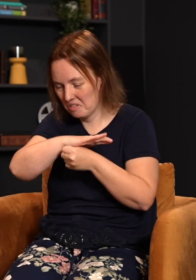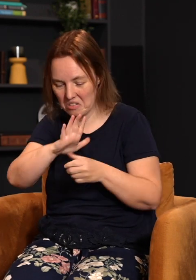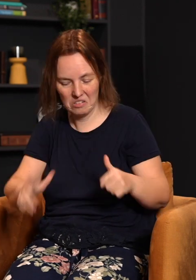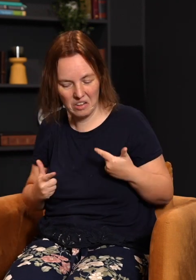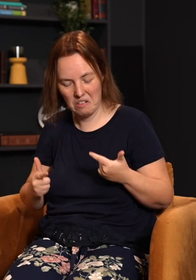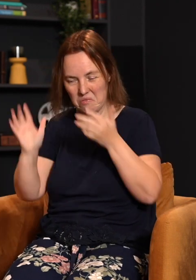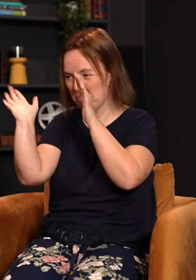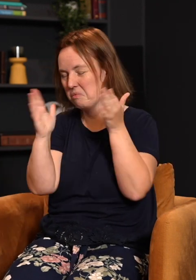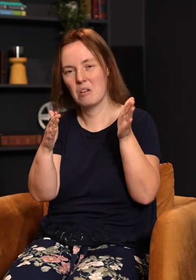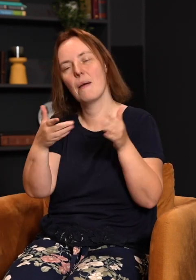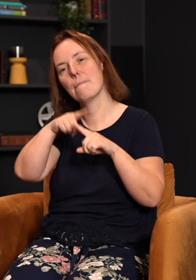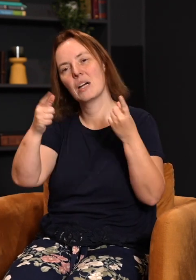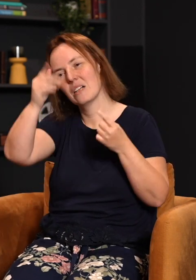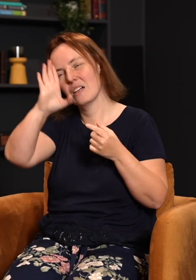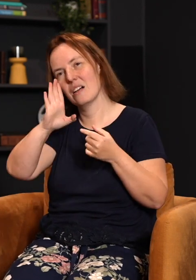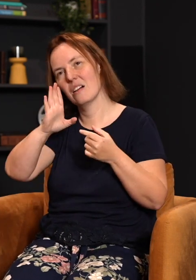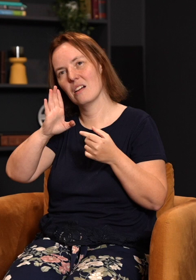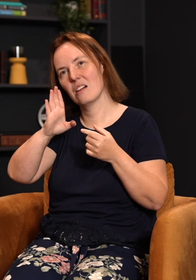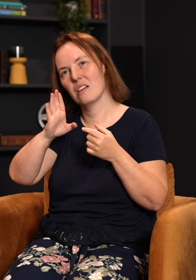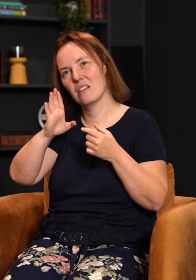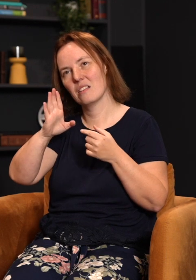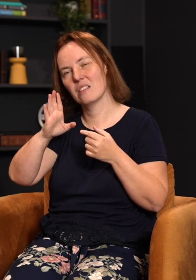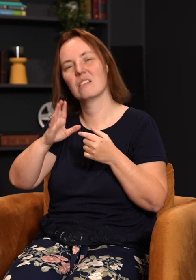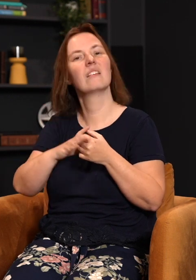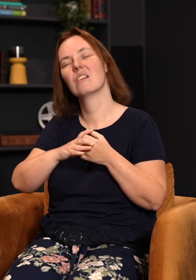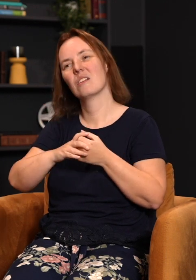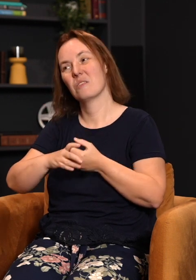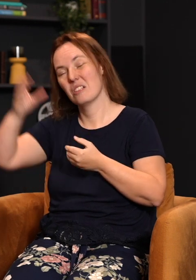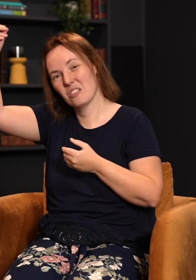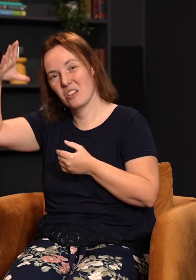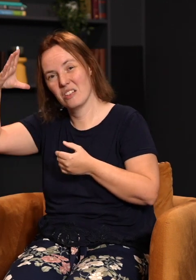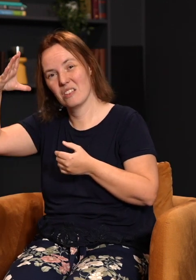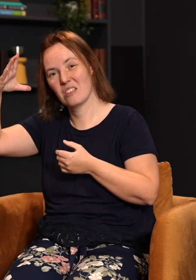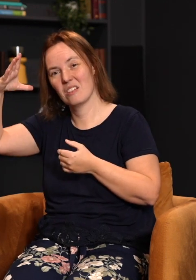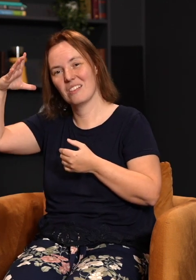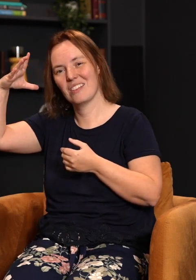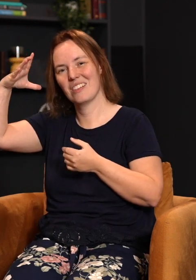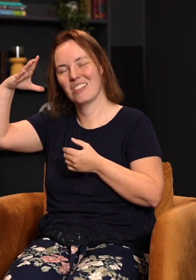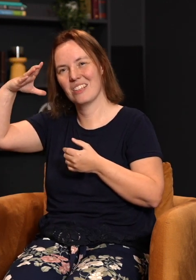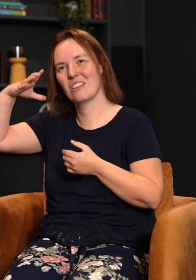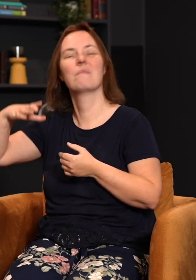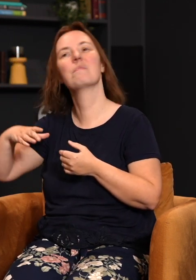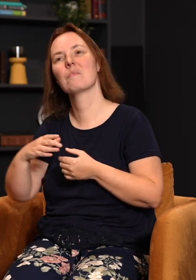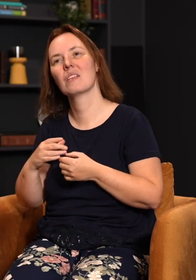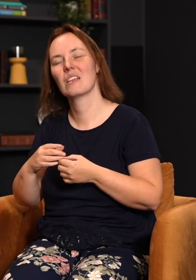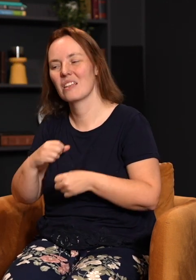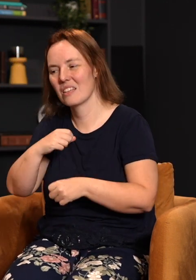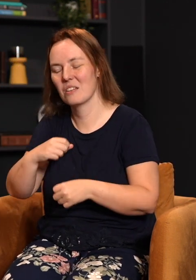eternity. But God in his grace sometimes will give you a close call to wake you up and make you realize life is brief. Maybe it's a pronouncement